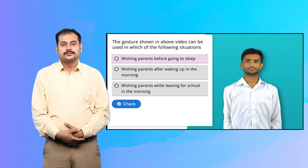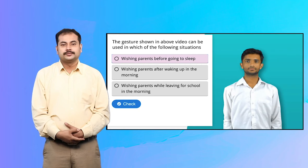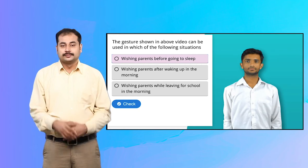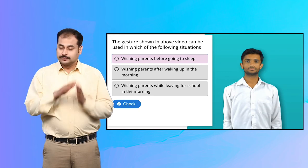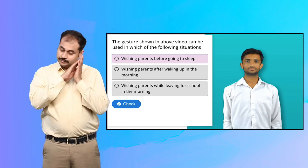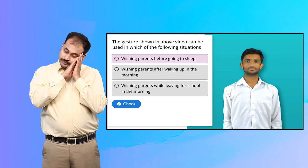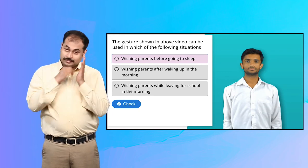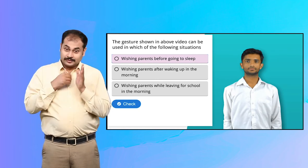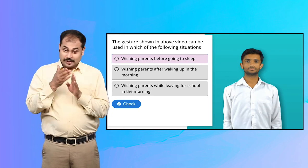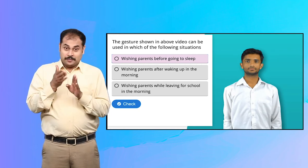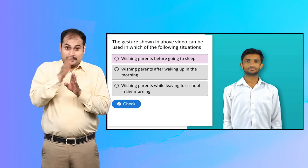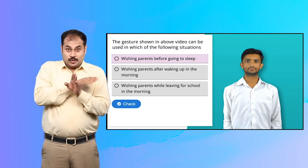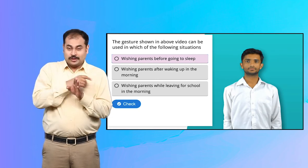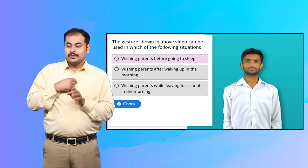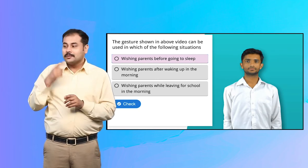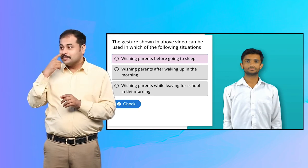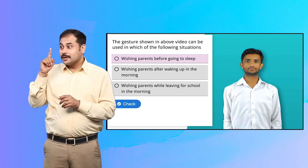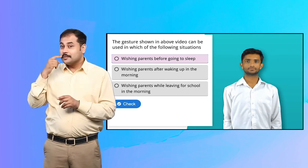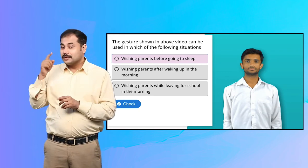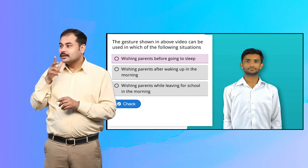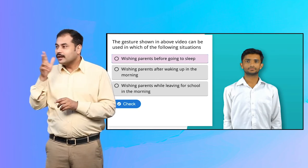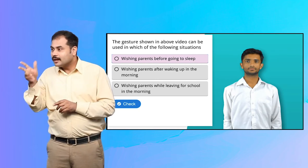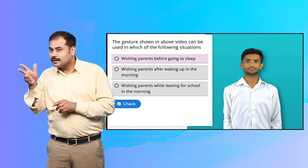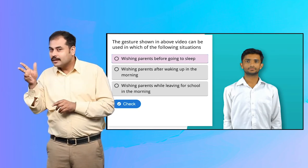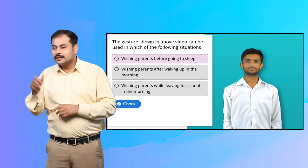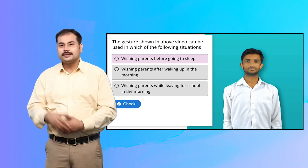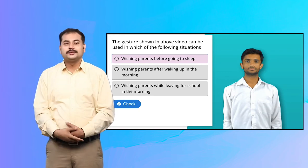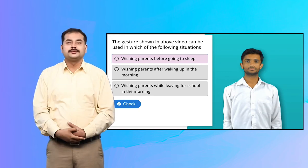Wishing parents 9. Wishing going to sleep. 10.